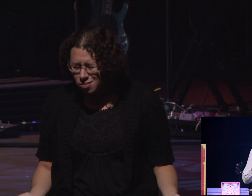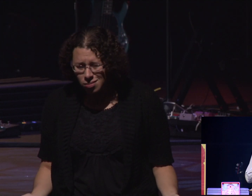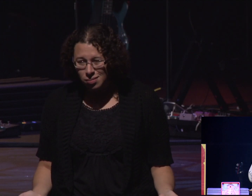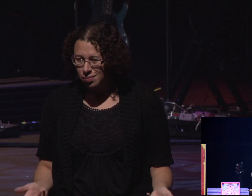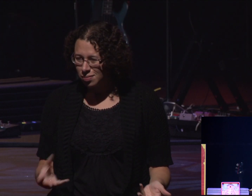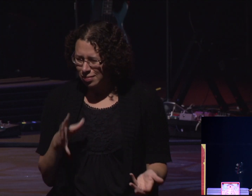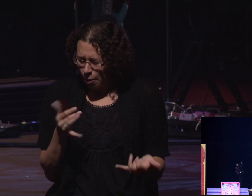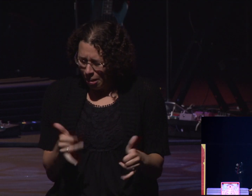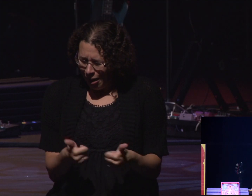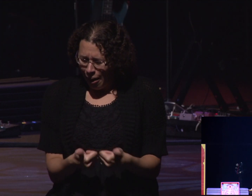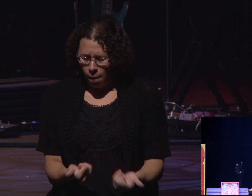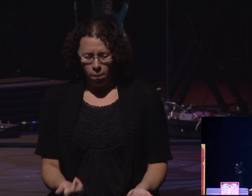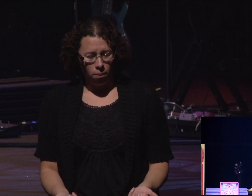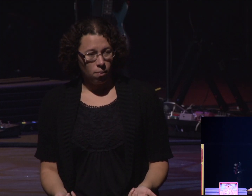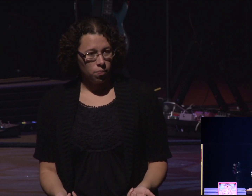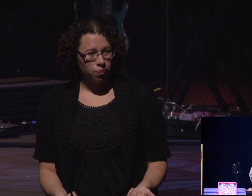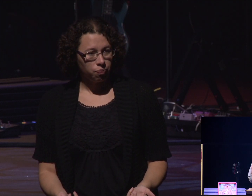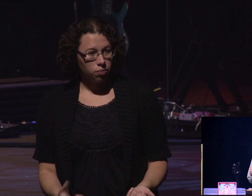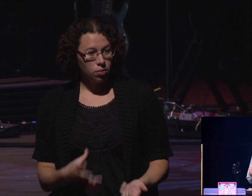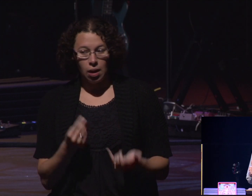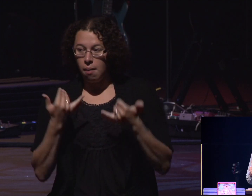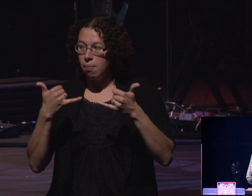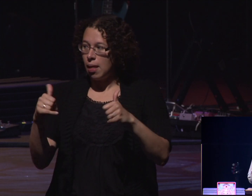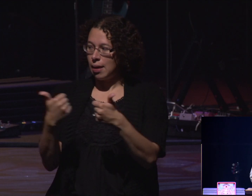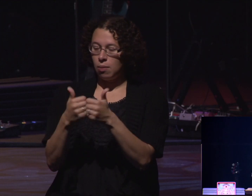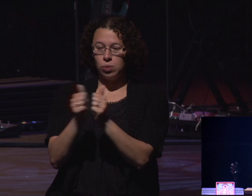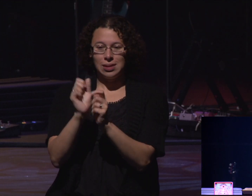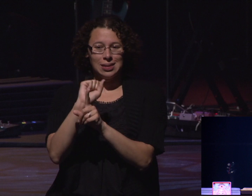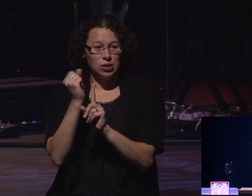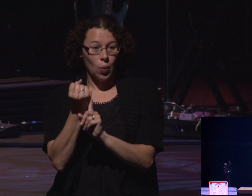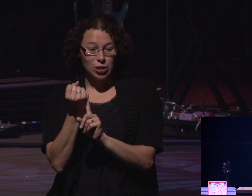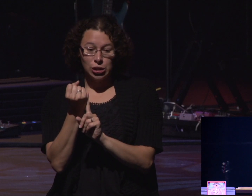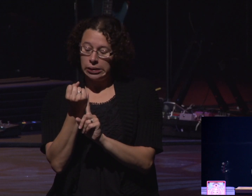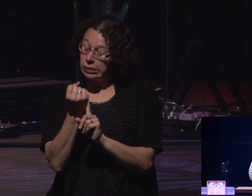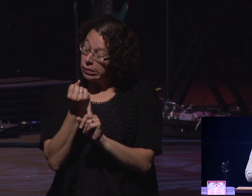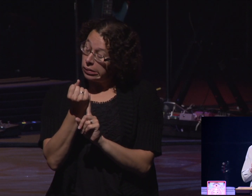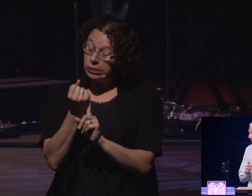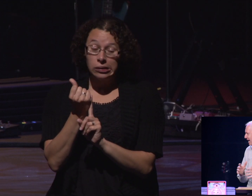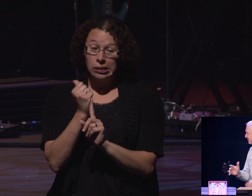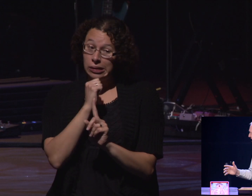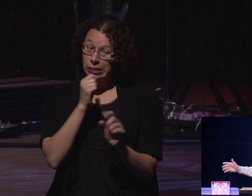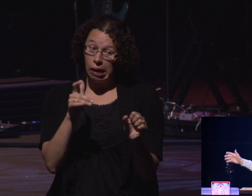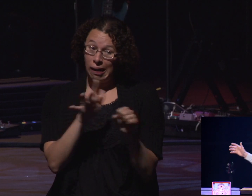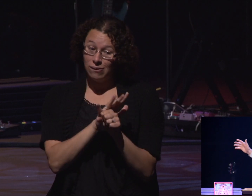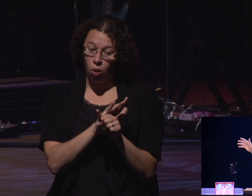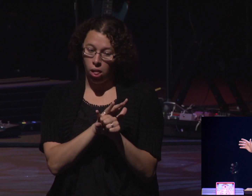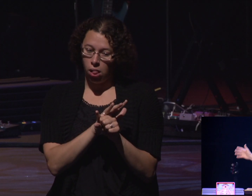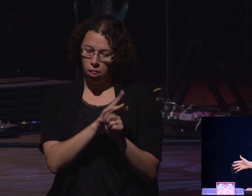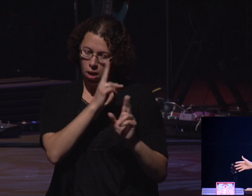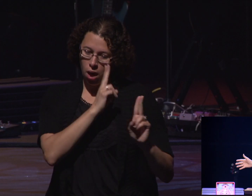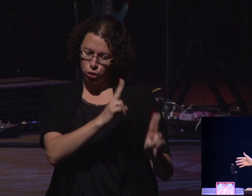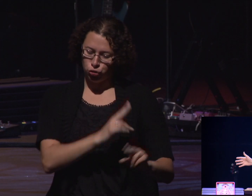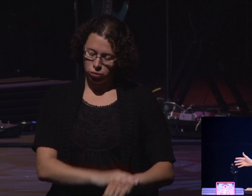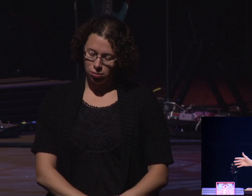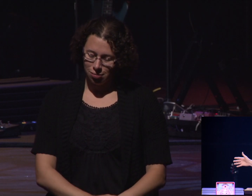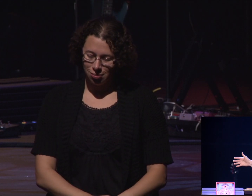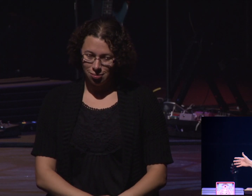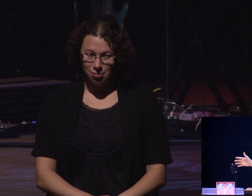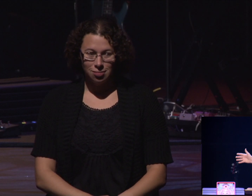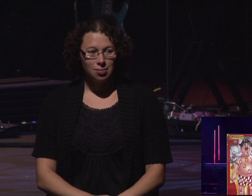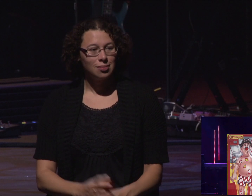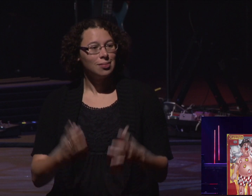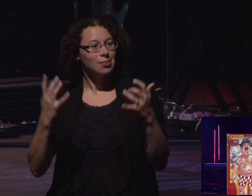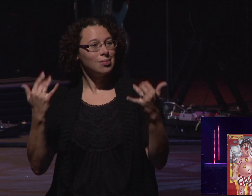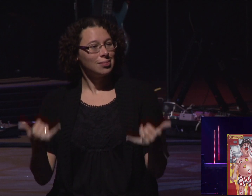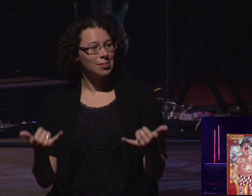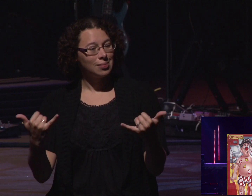situations that are not exactly honorable. And each week we're going to take a different game, so the game today is the game of operation. And